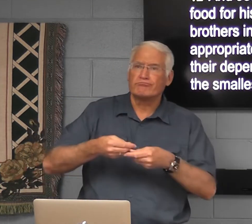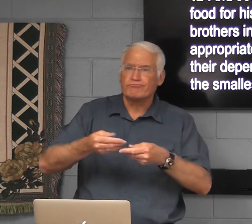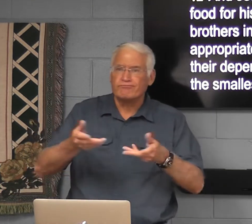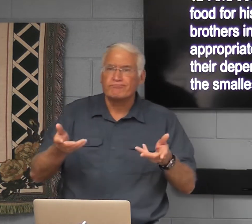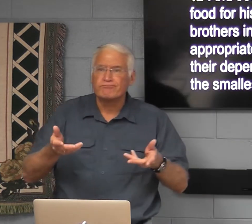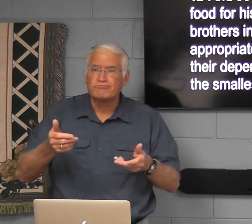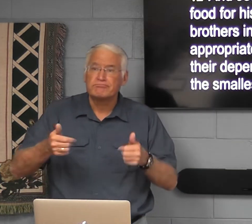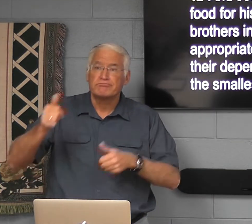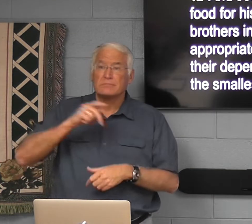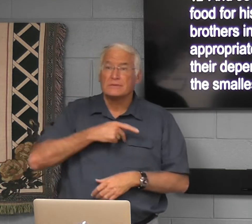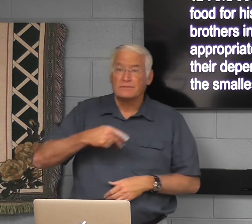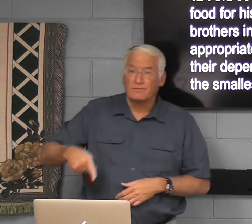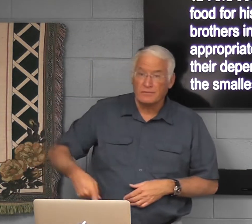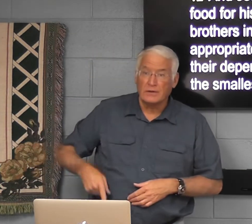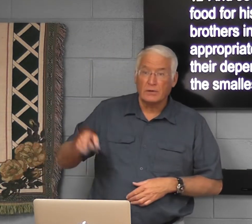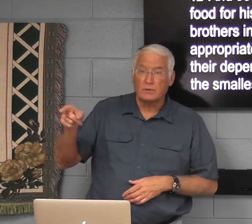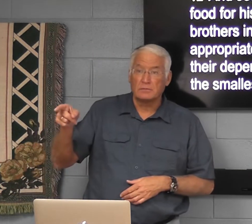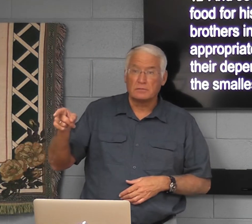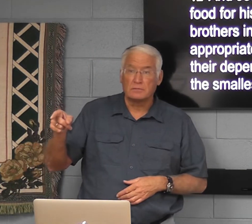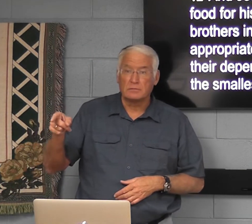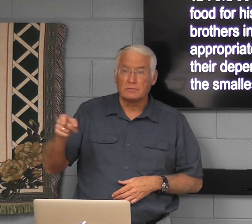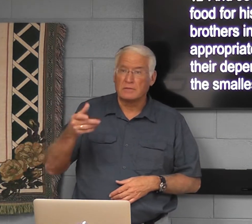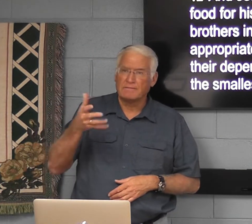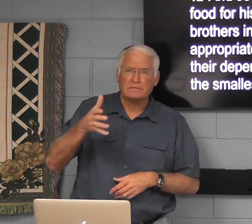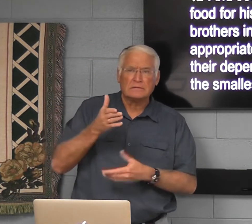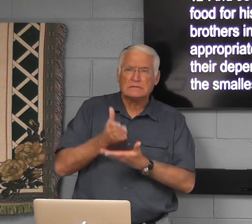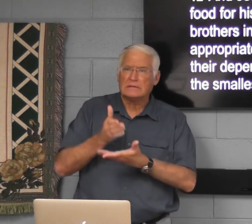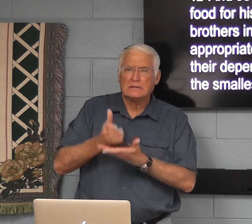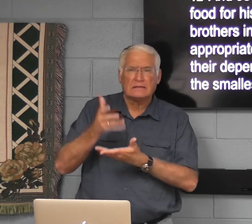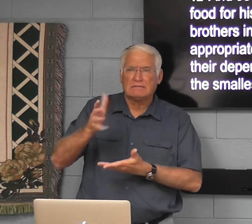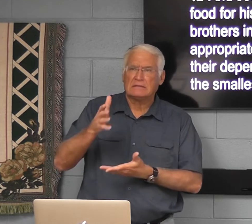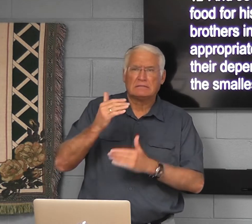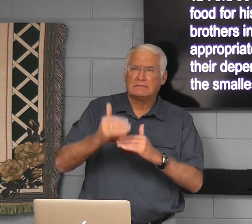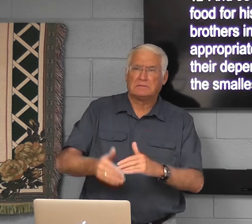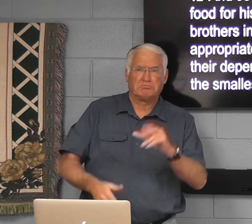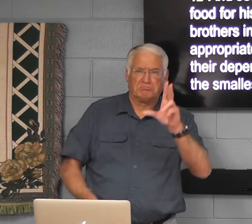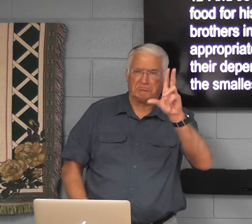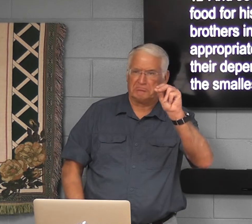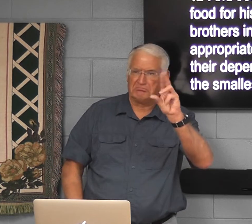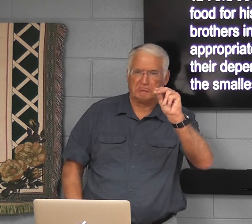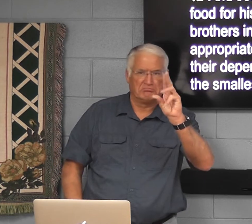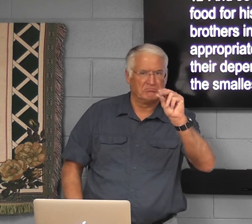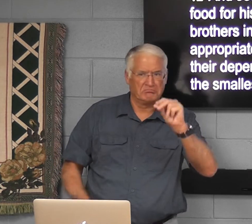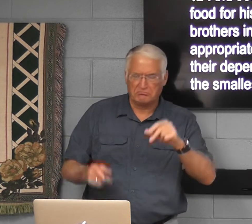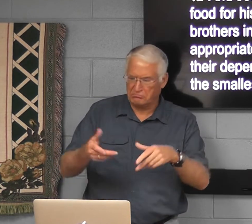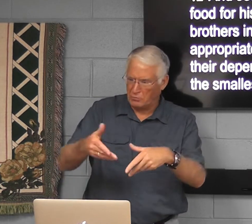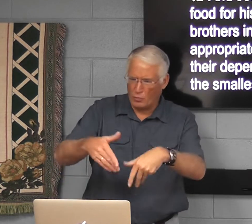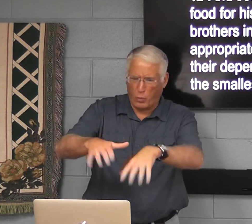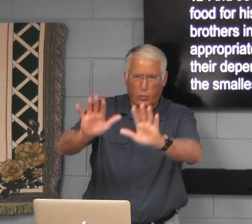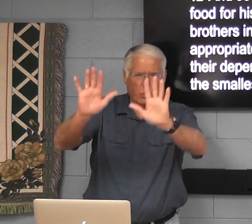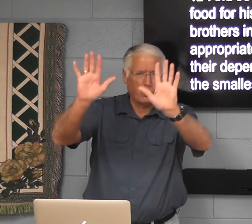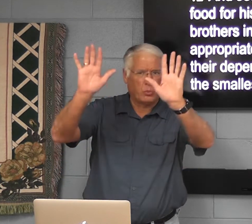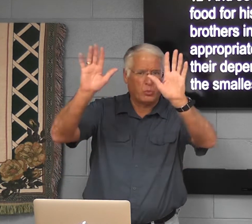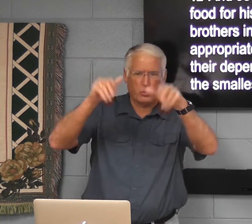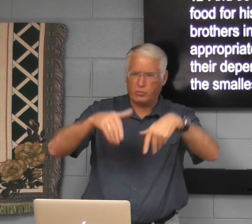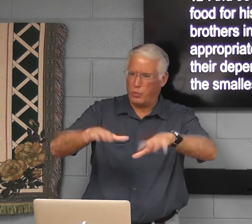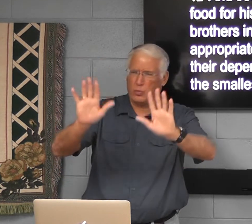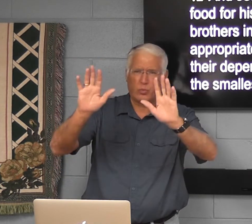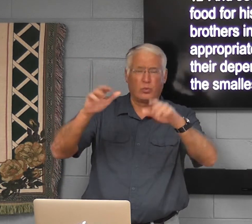So Joseph gave everything out that the king had given. So Pharaoh didn't tell him to limit it.